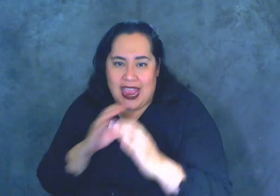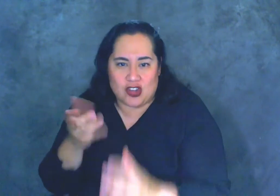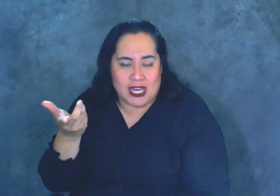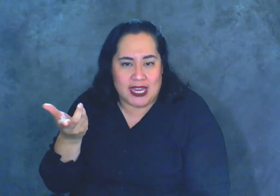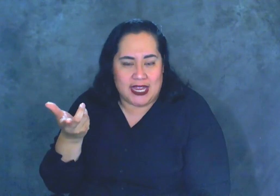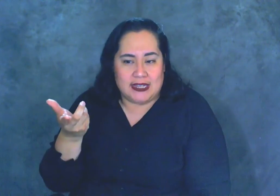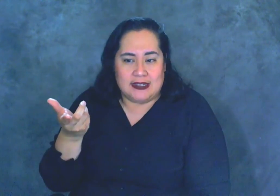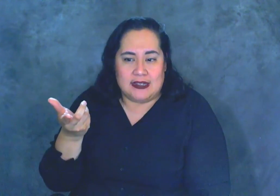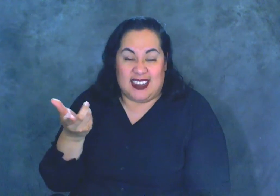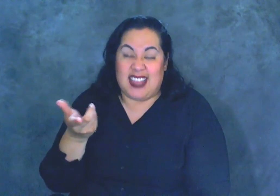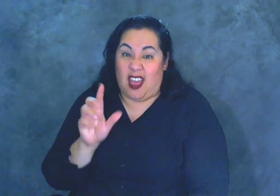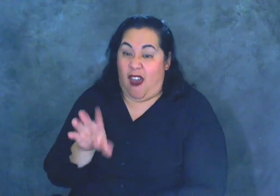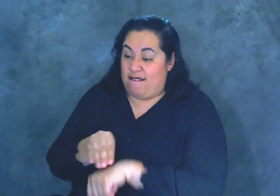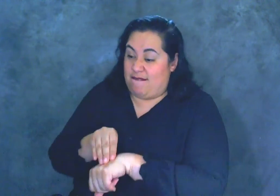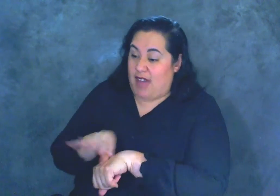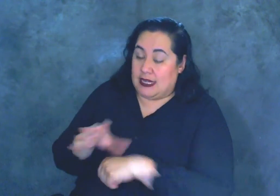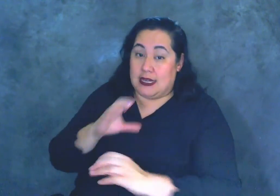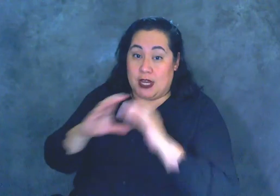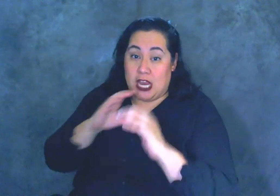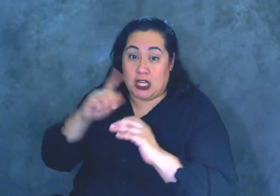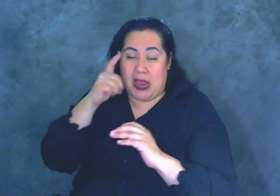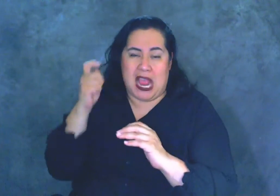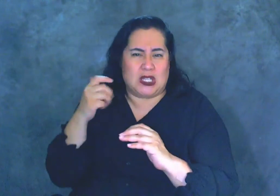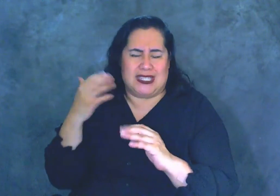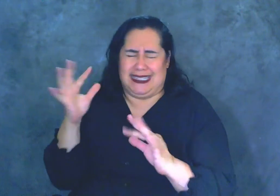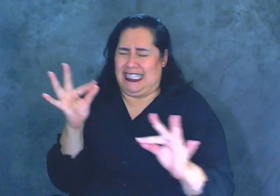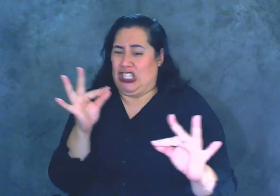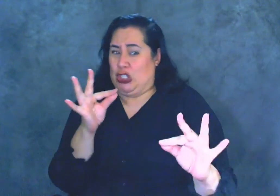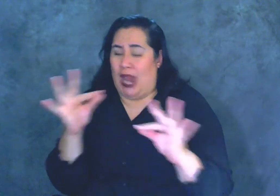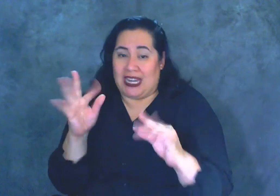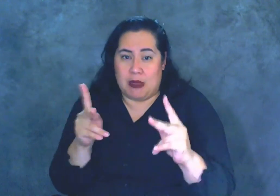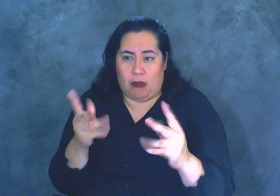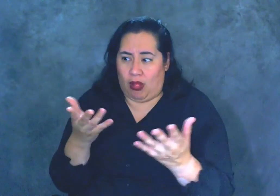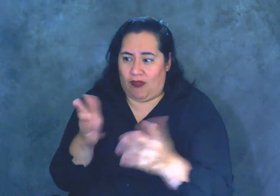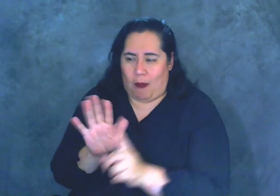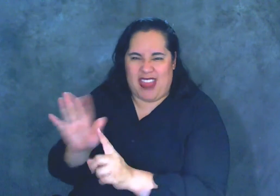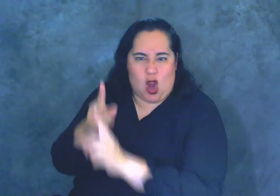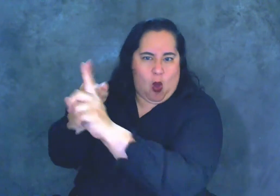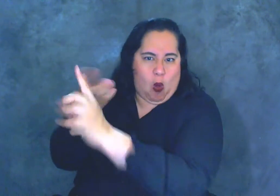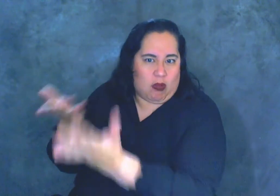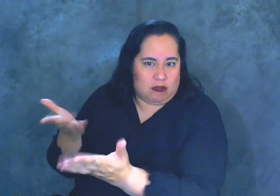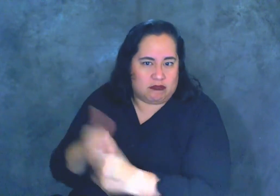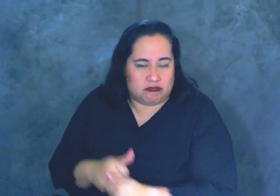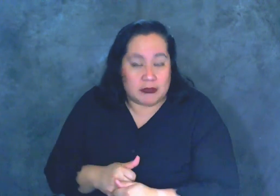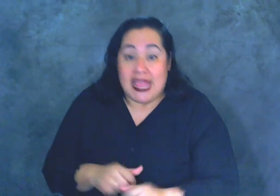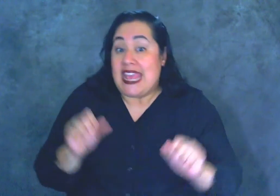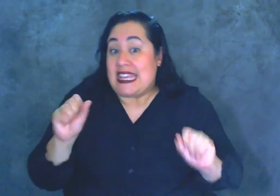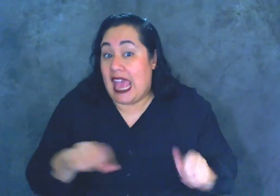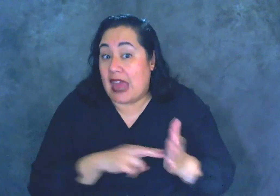It's affecting the communication because it's distracting people from their goal. It could be something